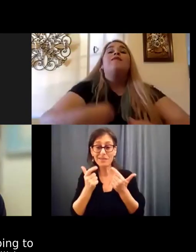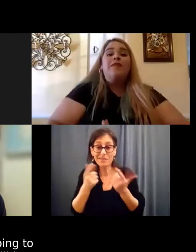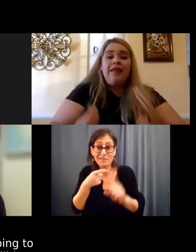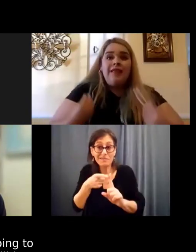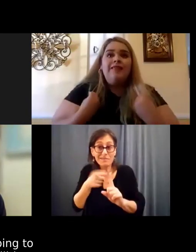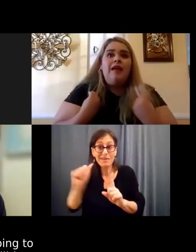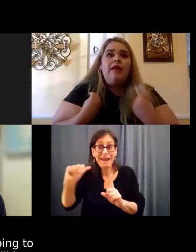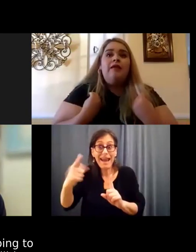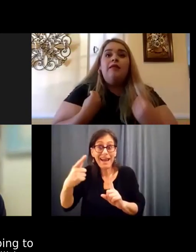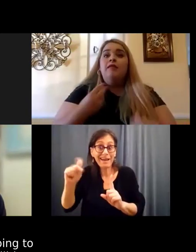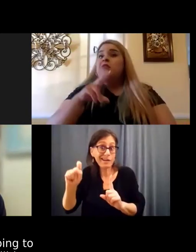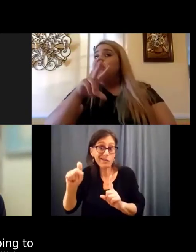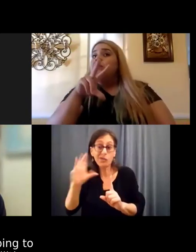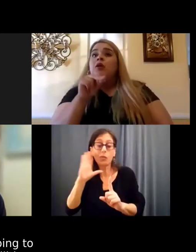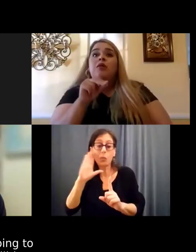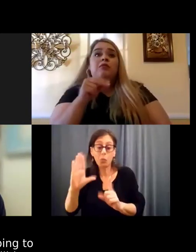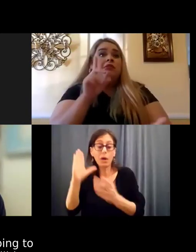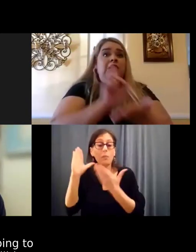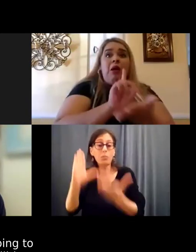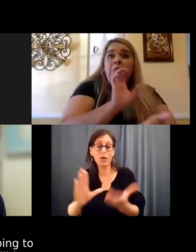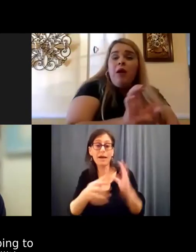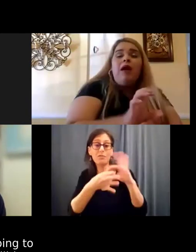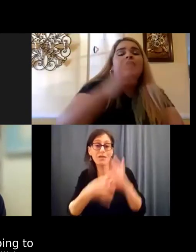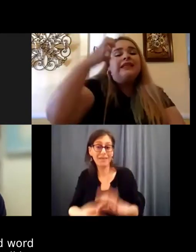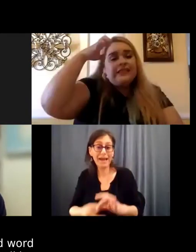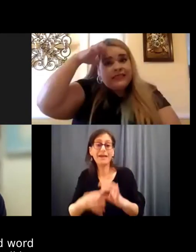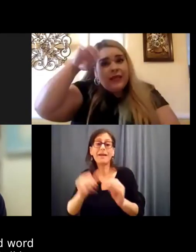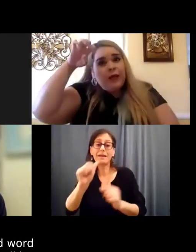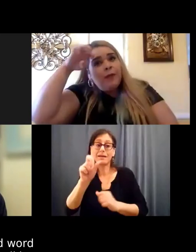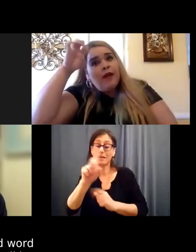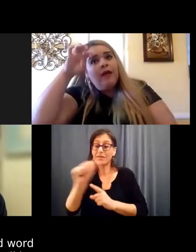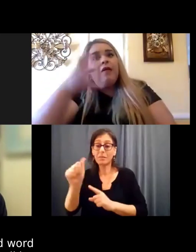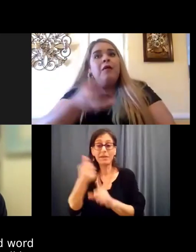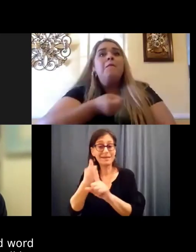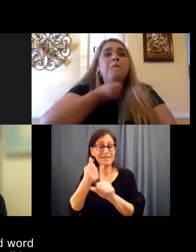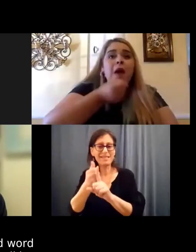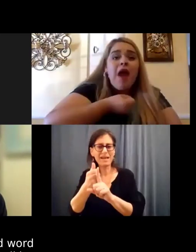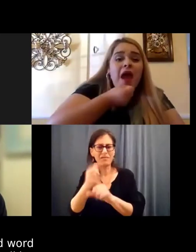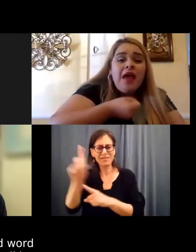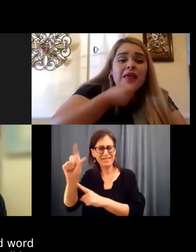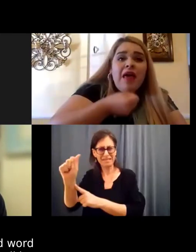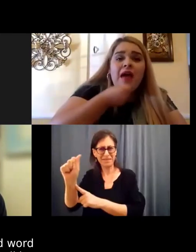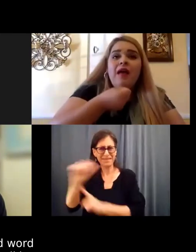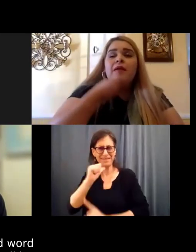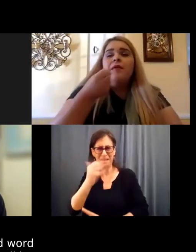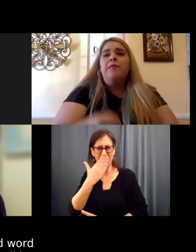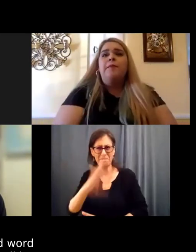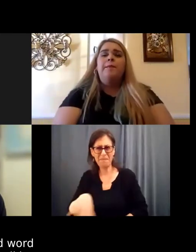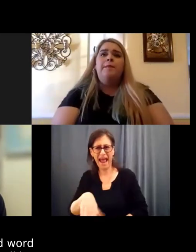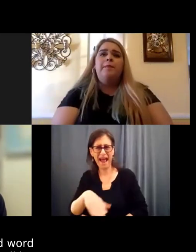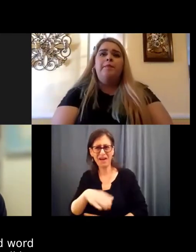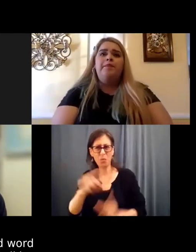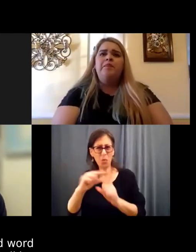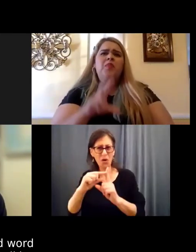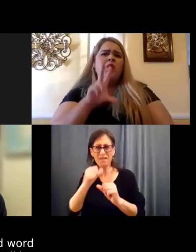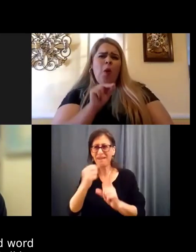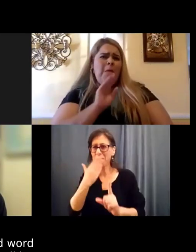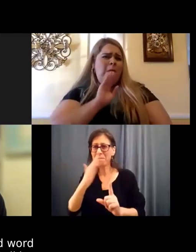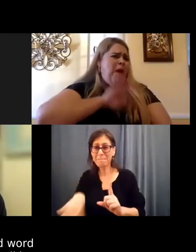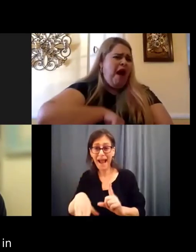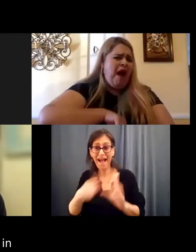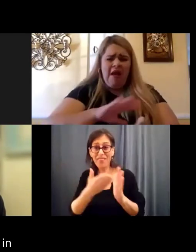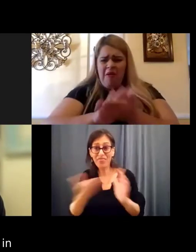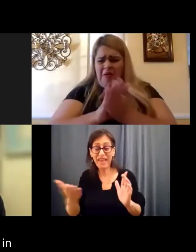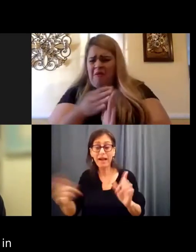is going to bring age-related disabilities. So disability is not a bad word. It's not a bad thing, but not